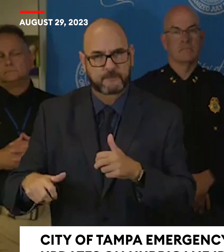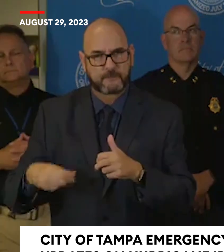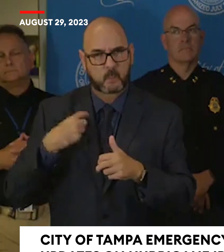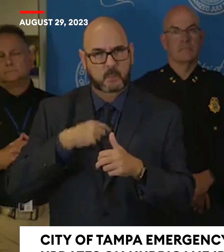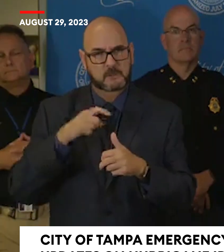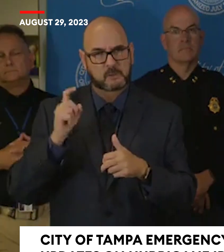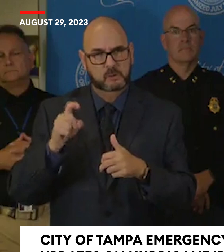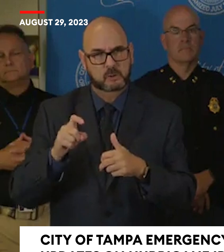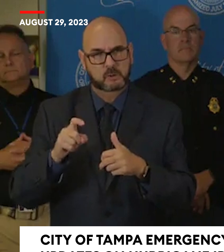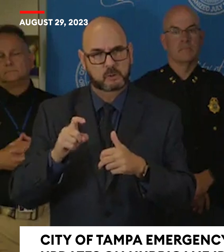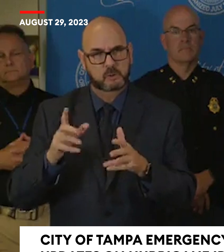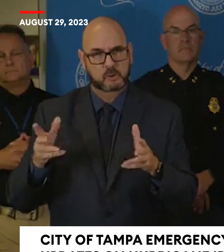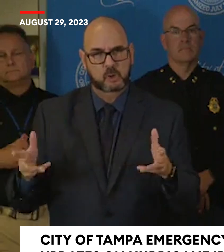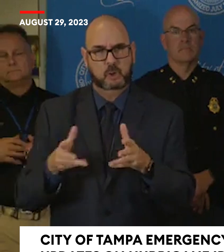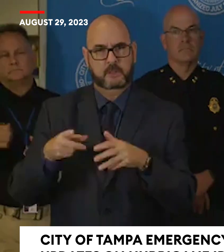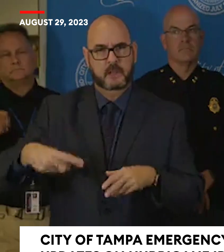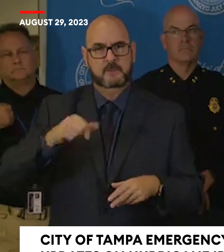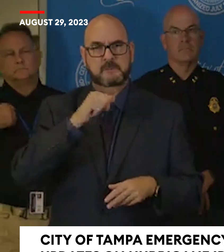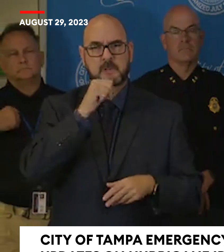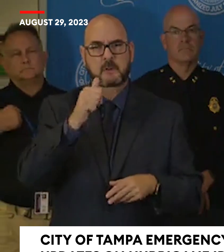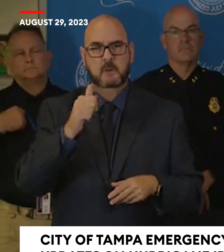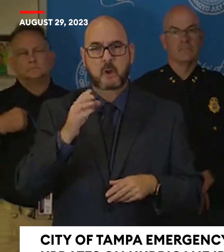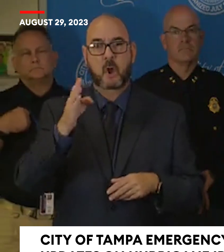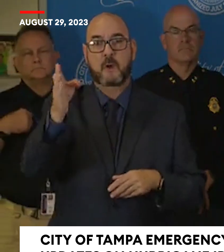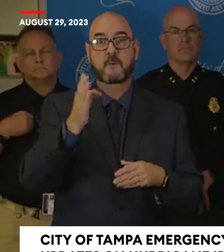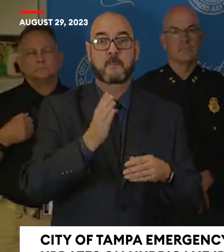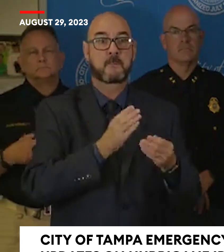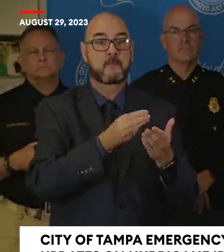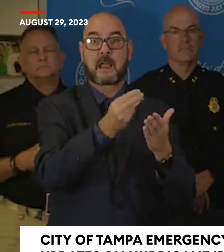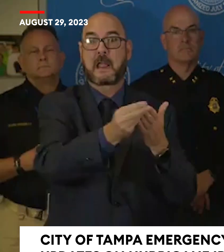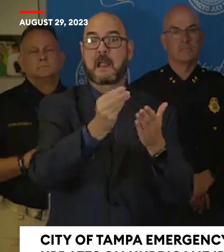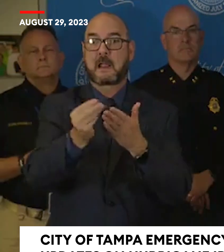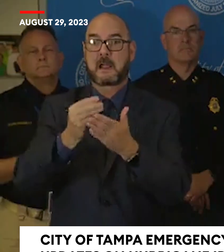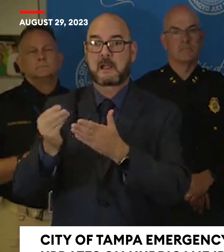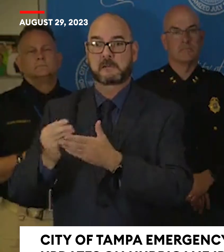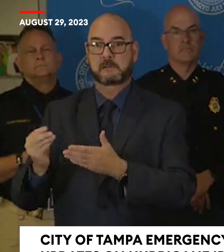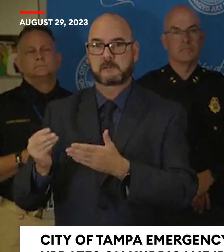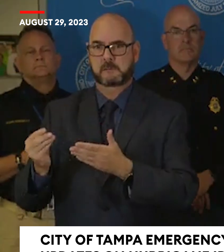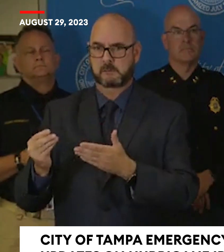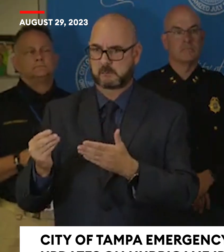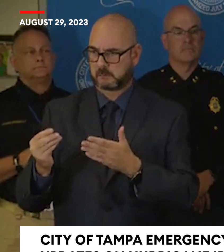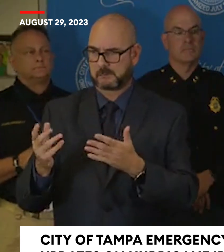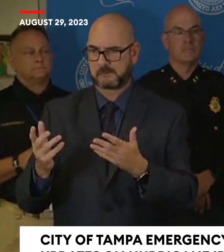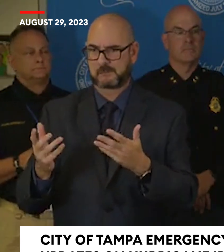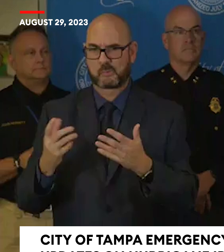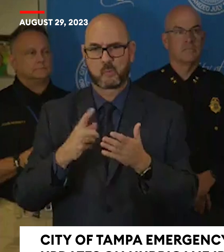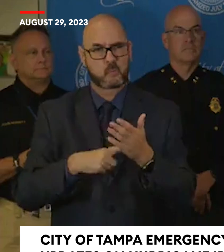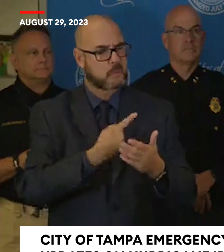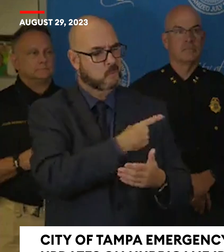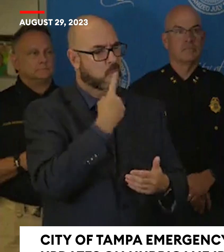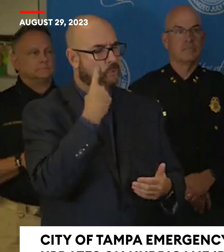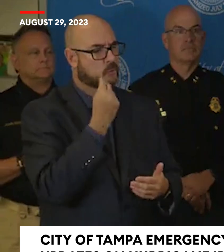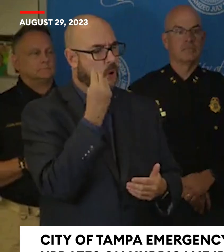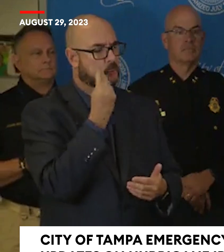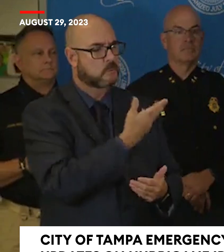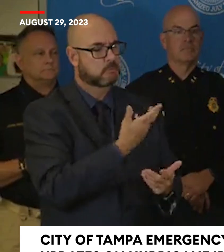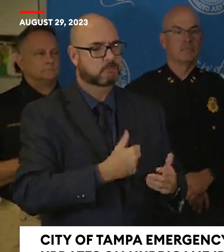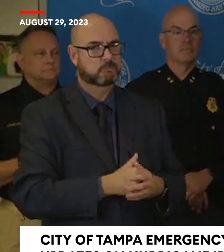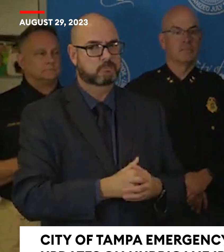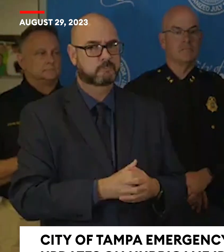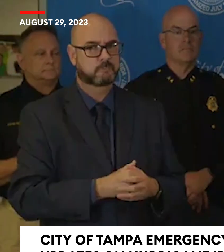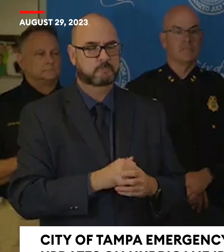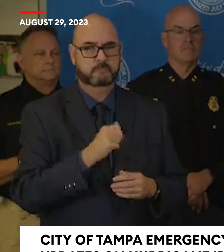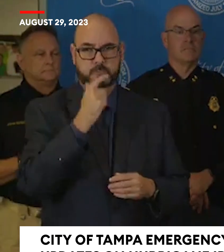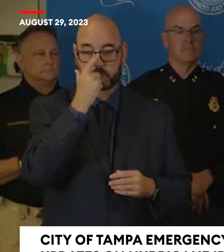situations, but it's an icy port in Tampa. What are your thoughts? Well, that's, you know, that's an issue